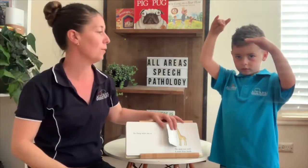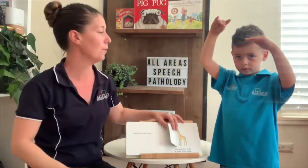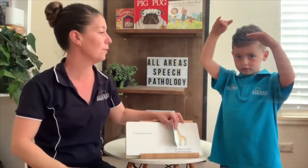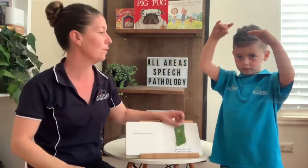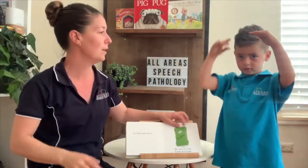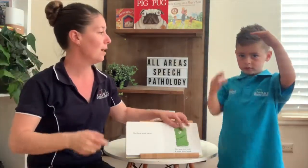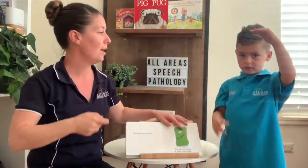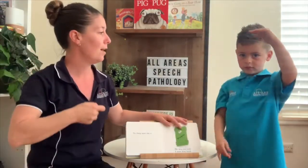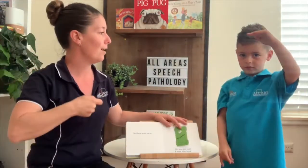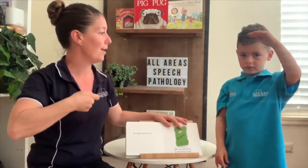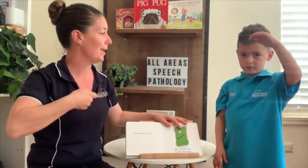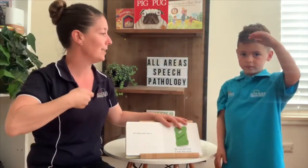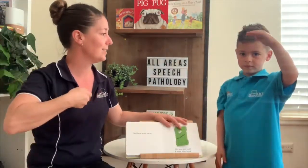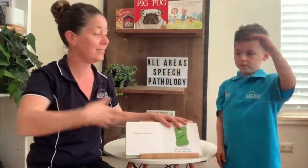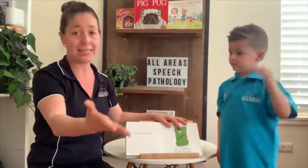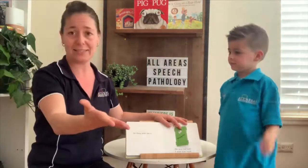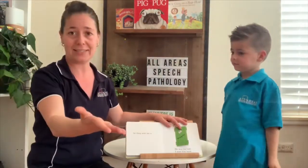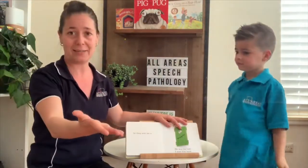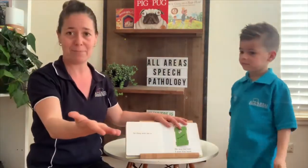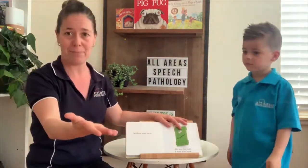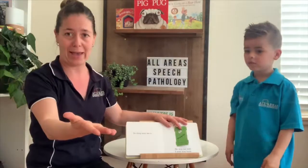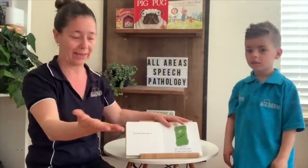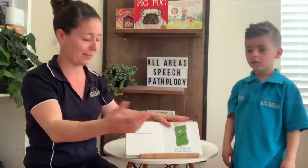So I sent him back.